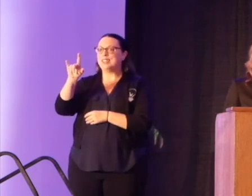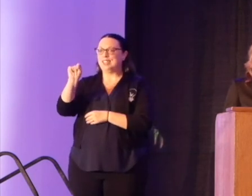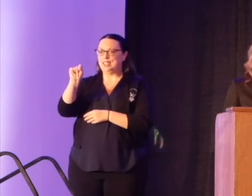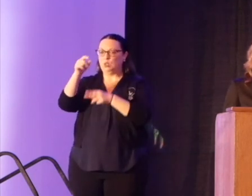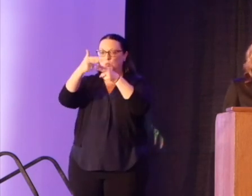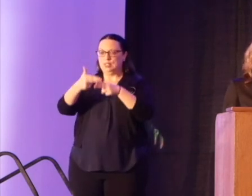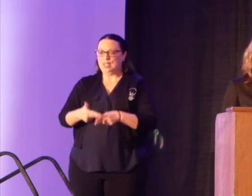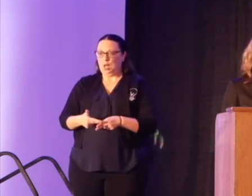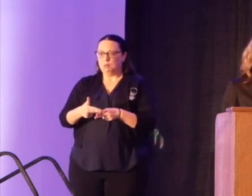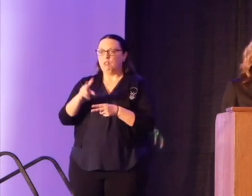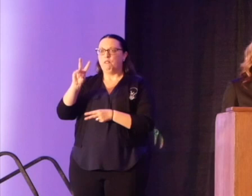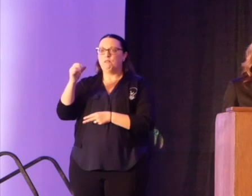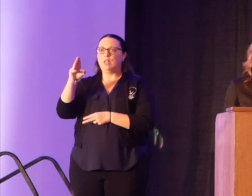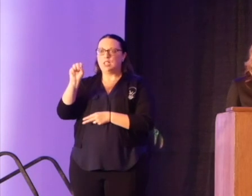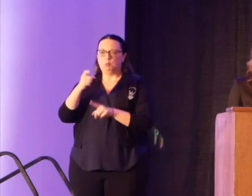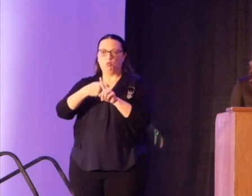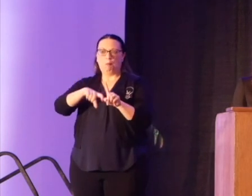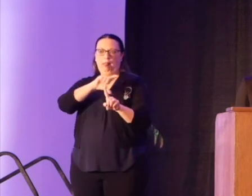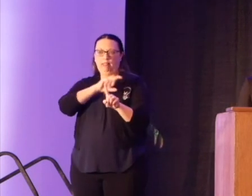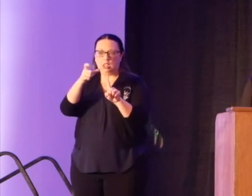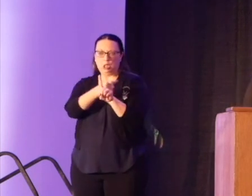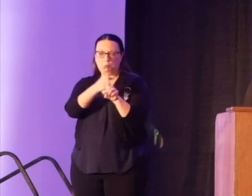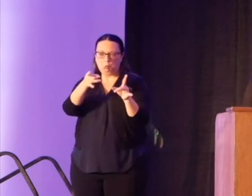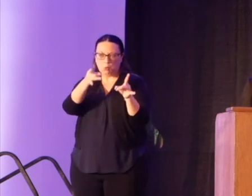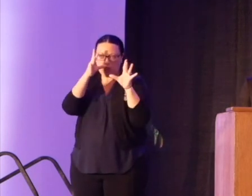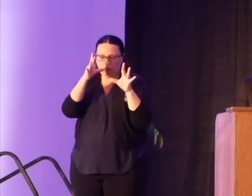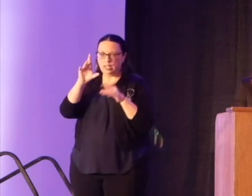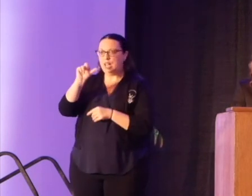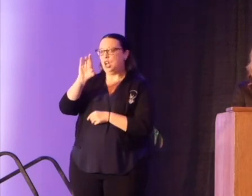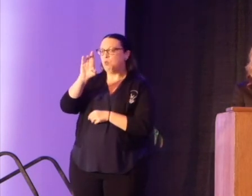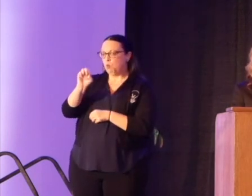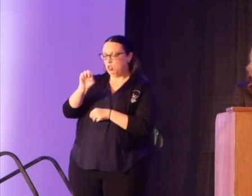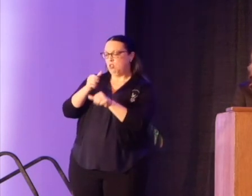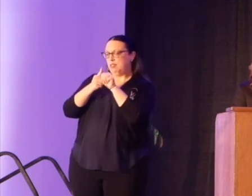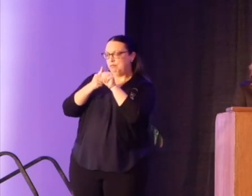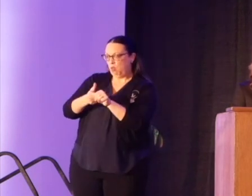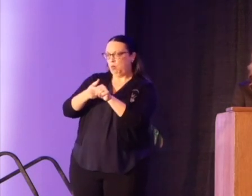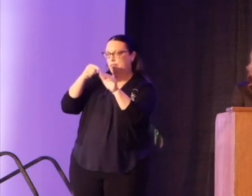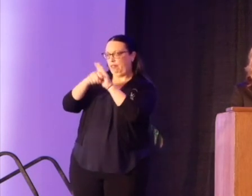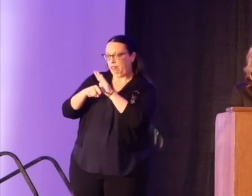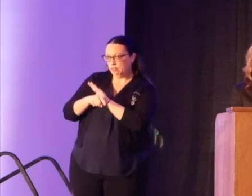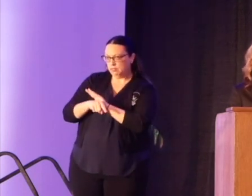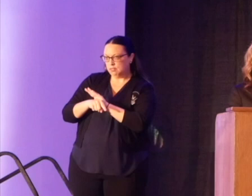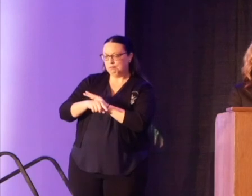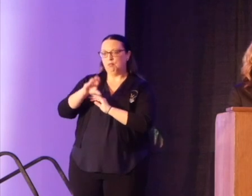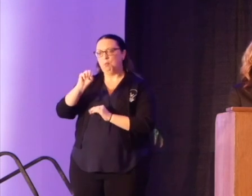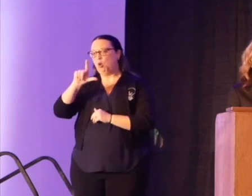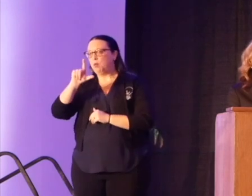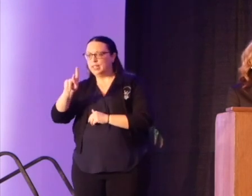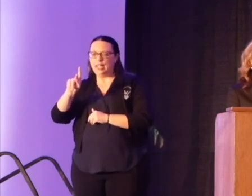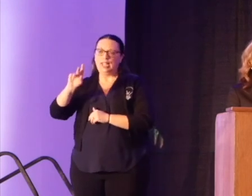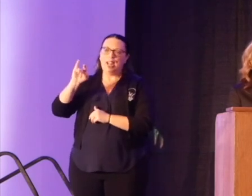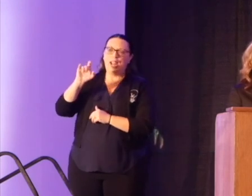police brutality and racially motivated killings in this country. From Emmett Teal to Martin Luther King Jr. to Eric